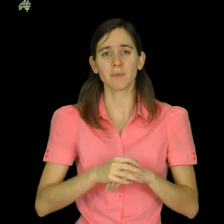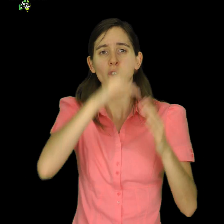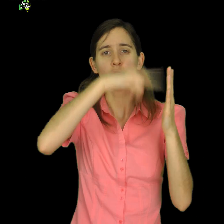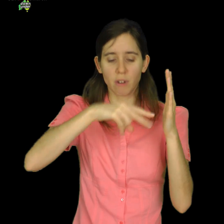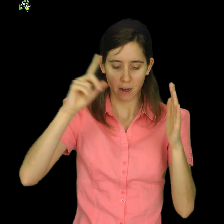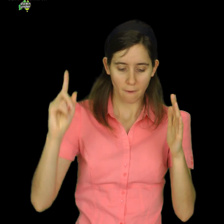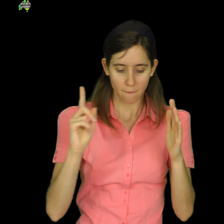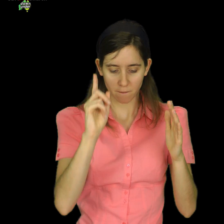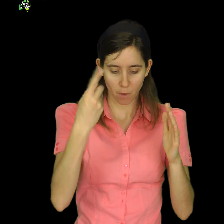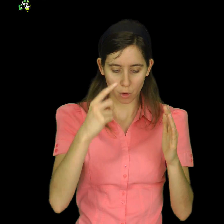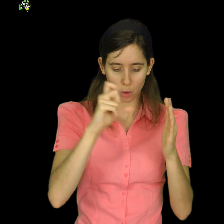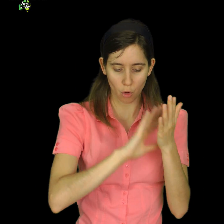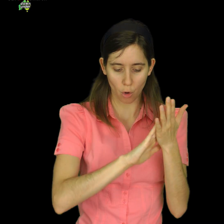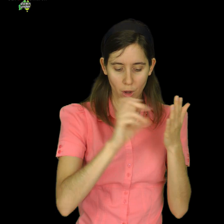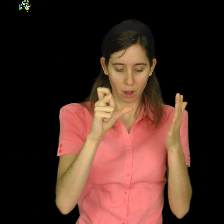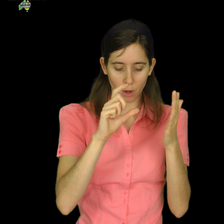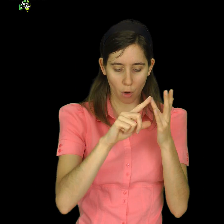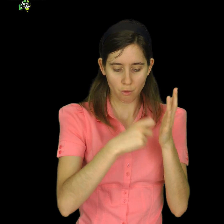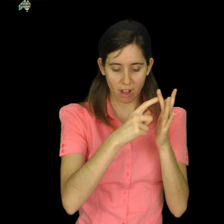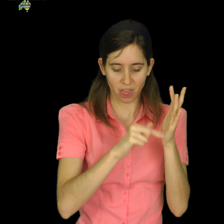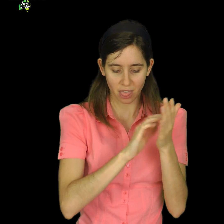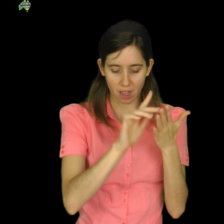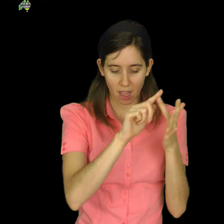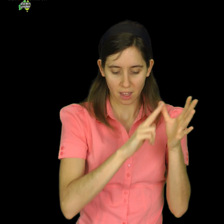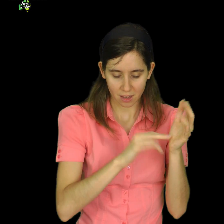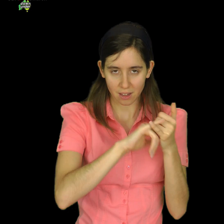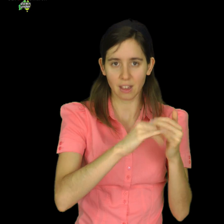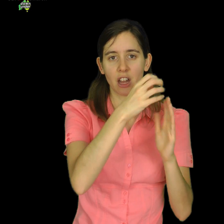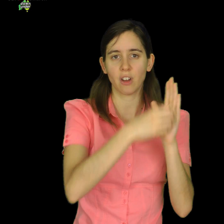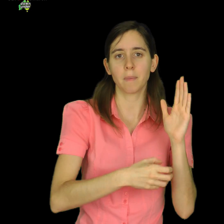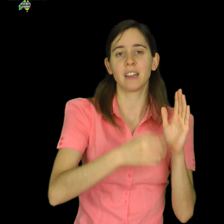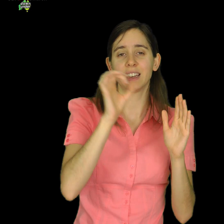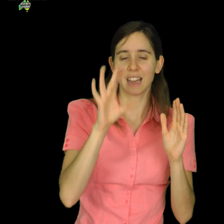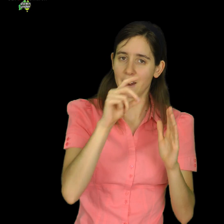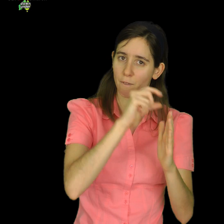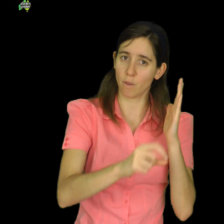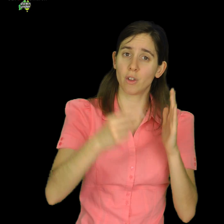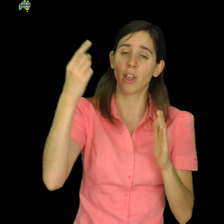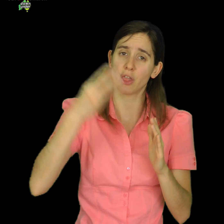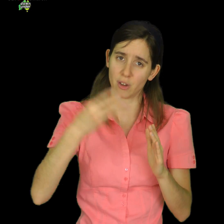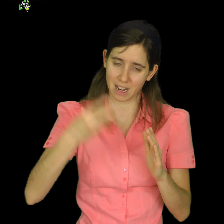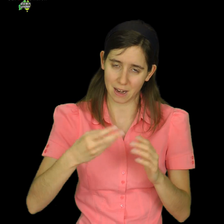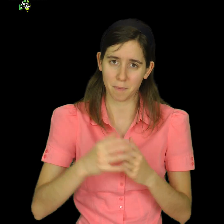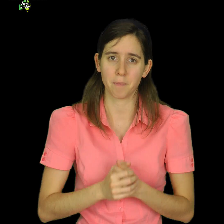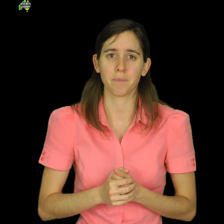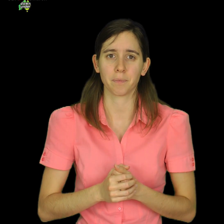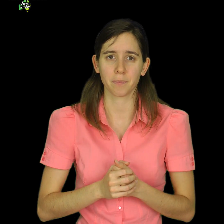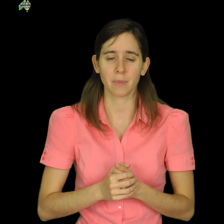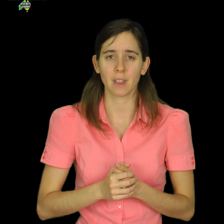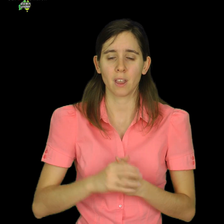15 and verse 57 and 1 Corinthians chapter 10 and verse 13. The founding president of Facebook,